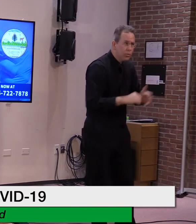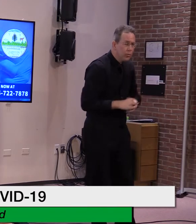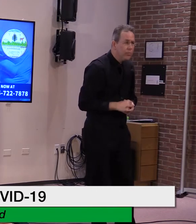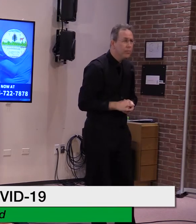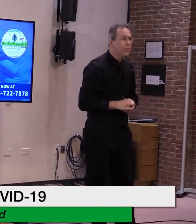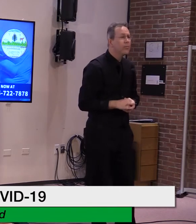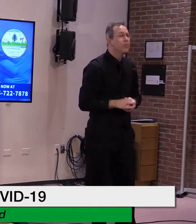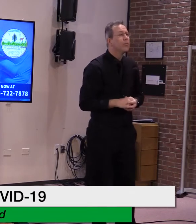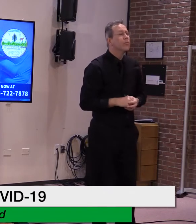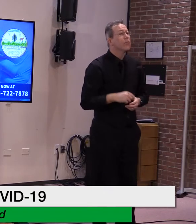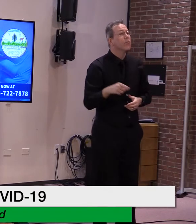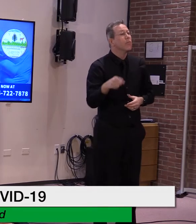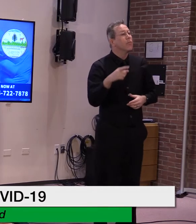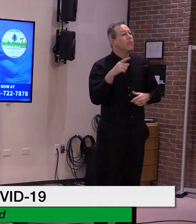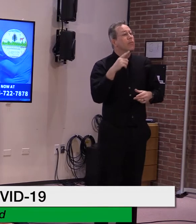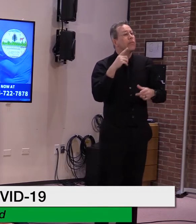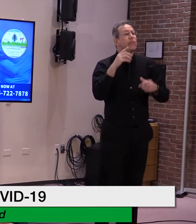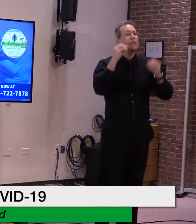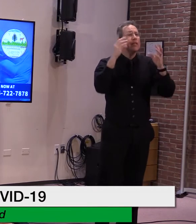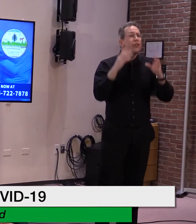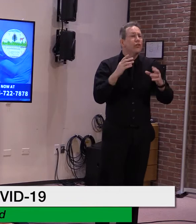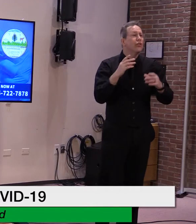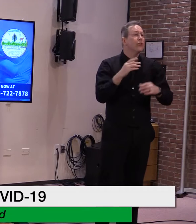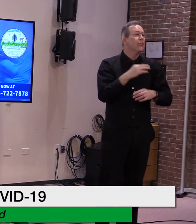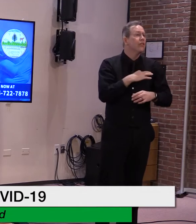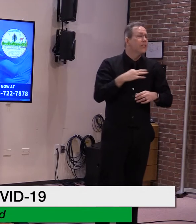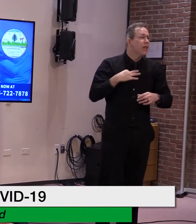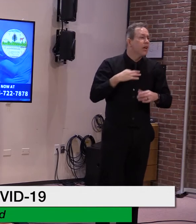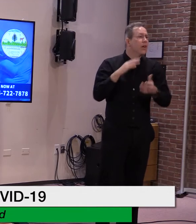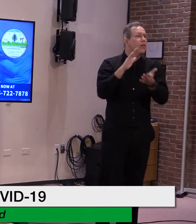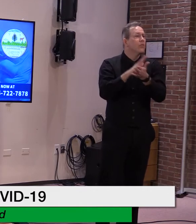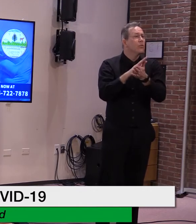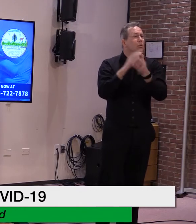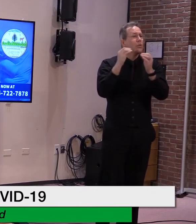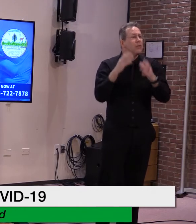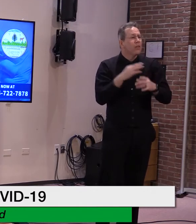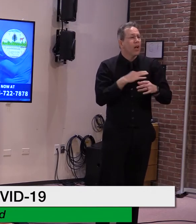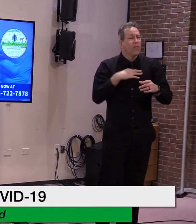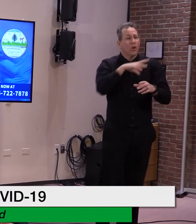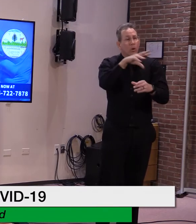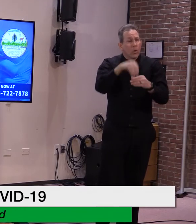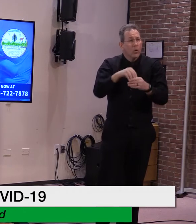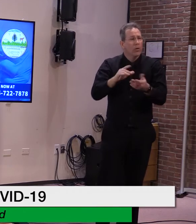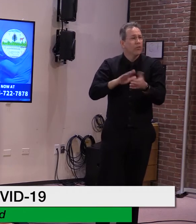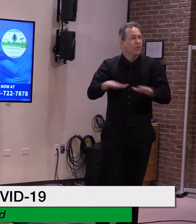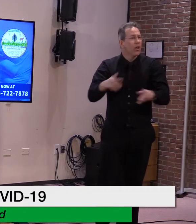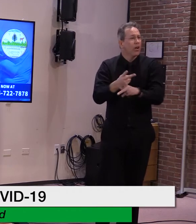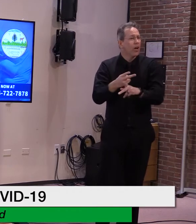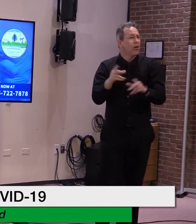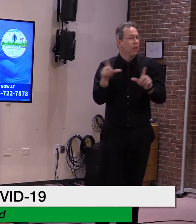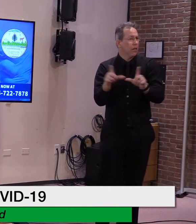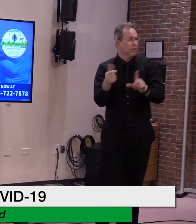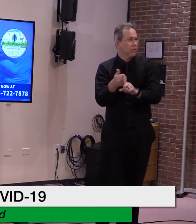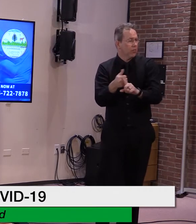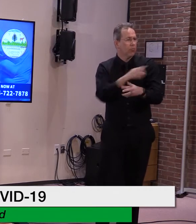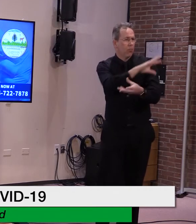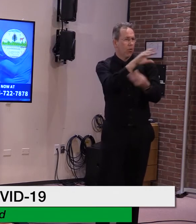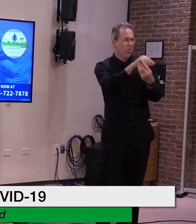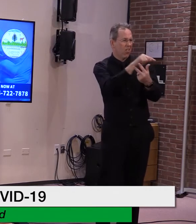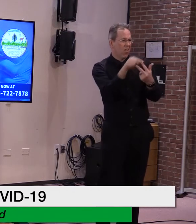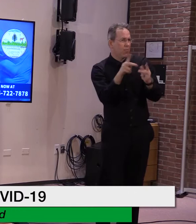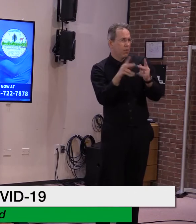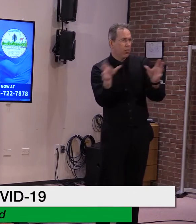regulated licensed child care programs too. They will also be eligible to avail themselves of